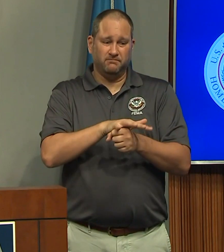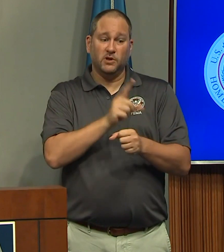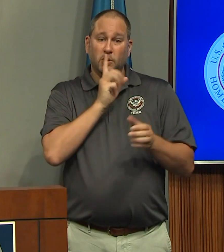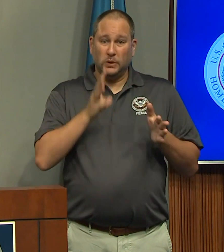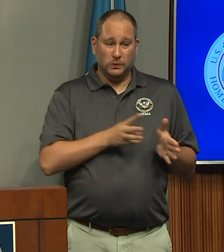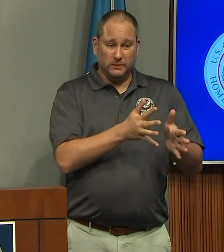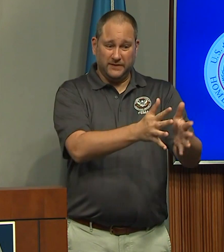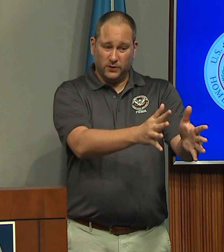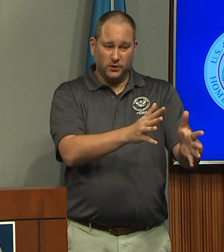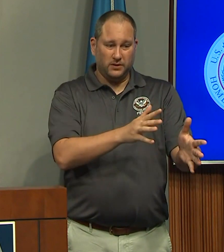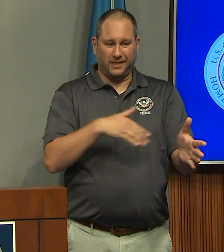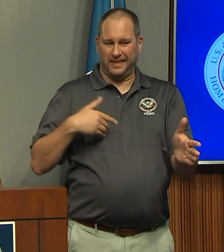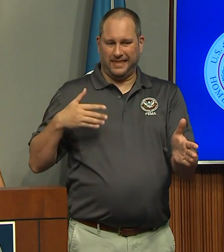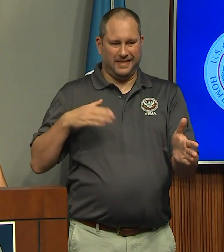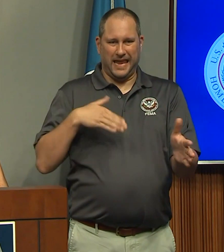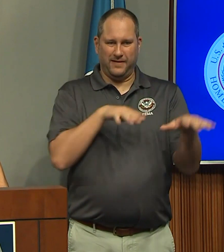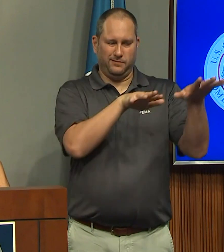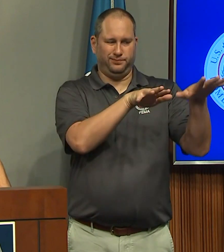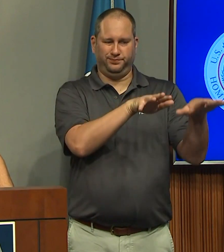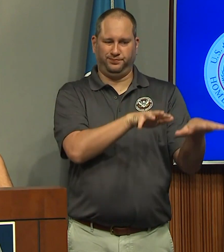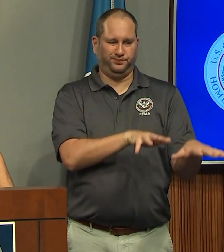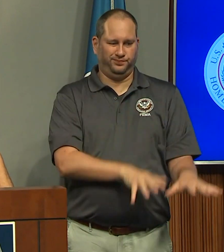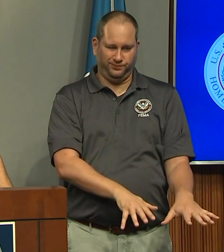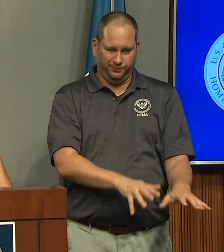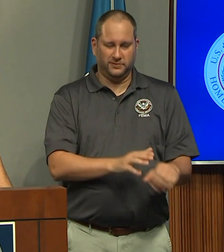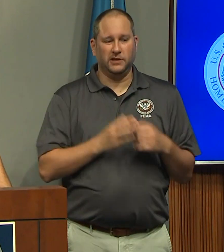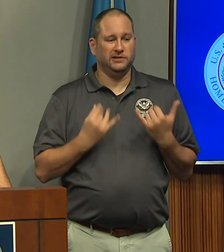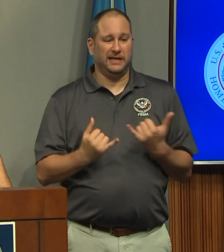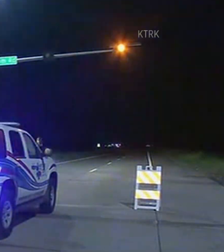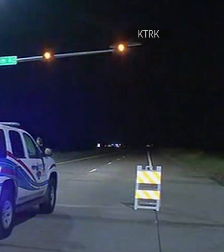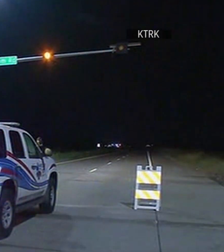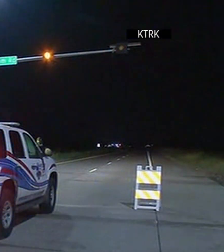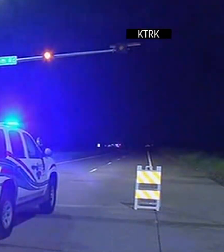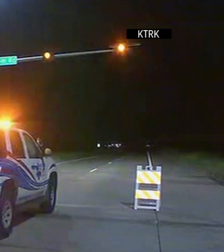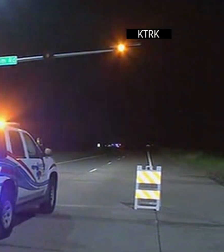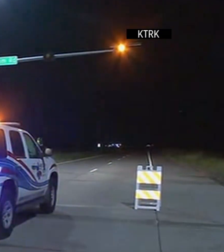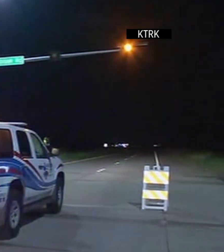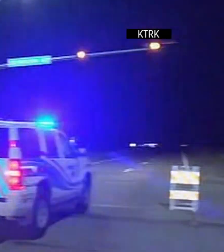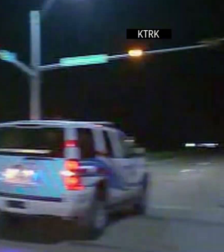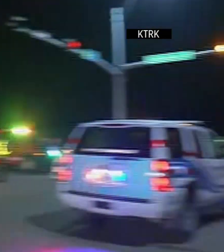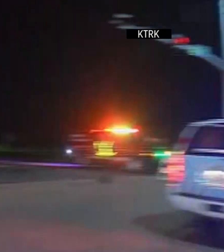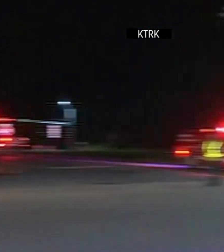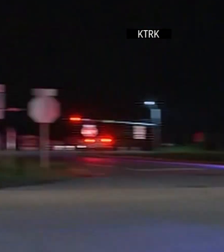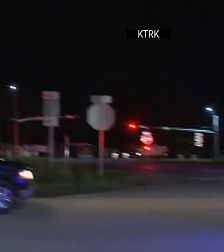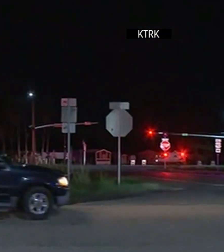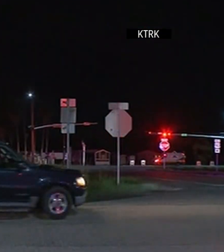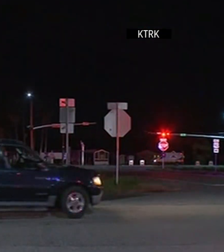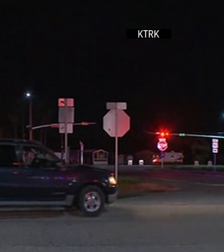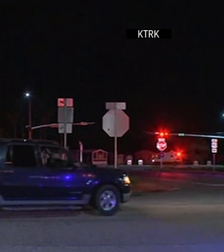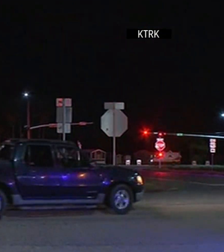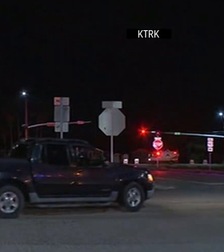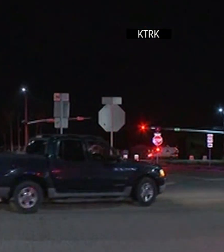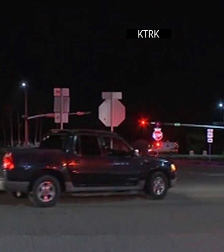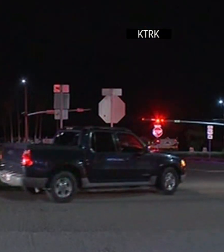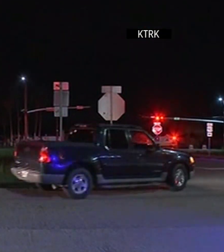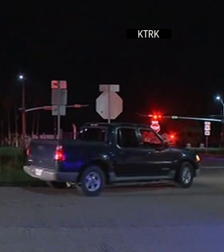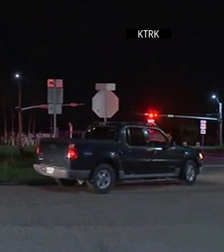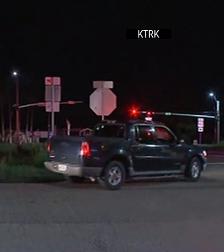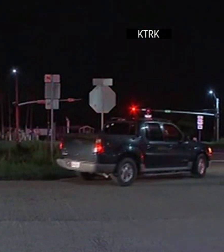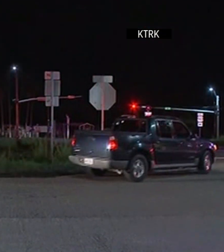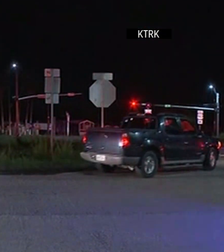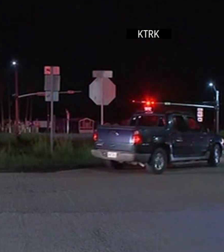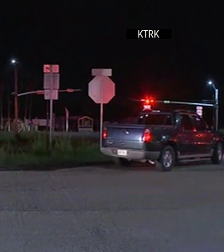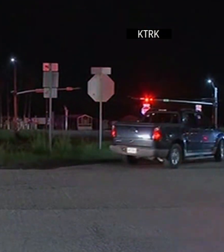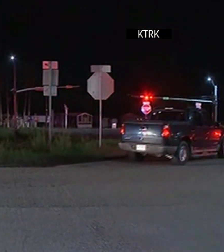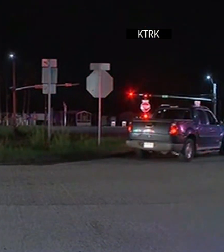receded yet, and in some cases today and tomorrow they may be cresting. So the local government, you know, the impact